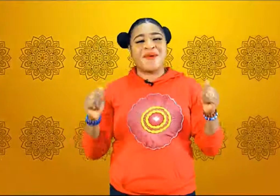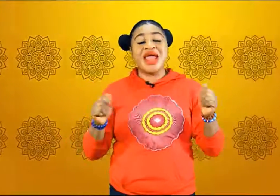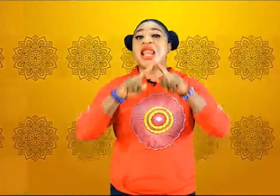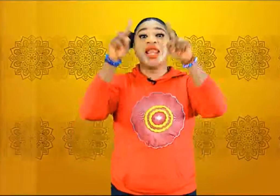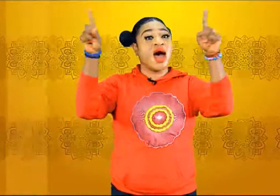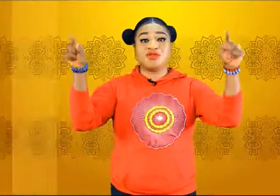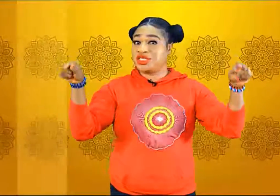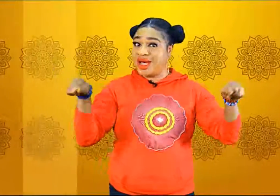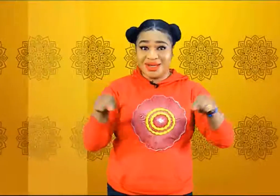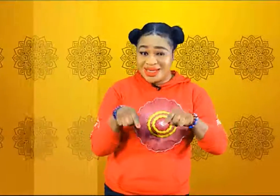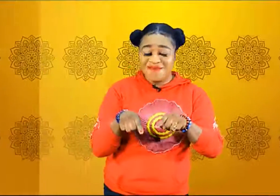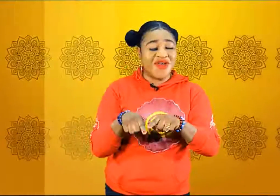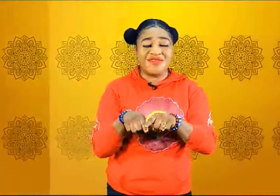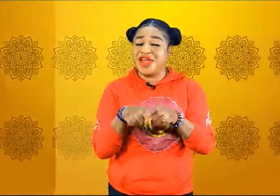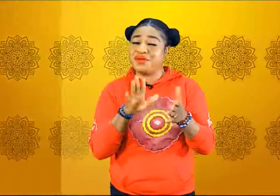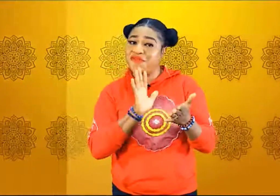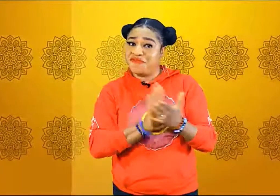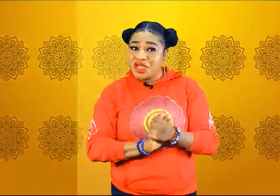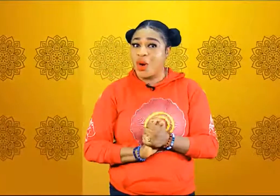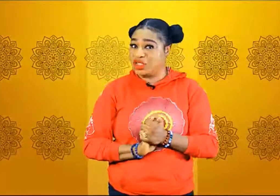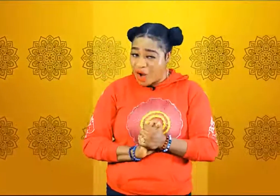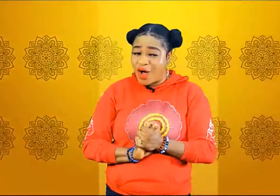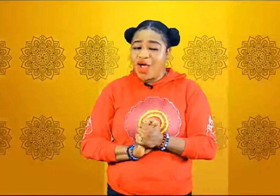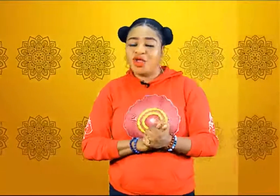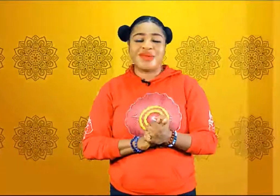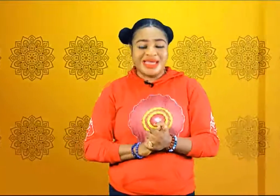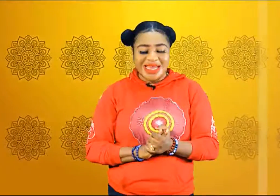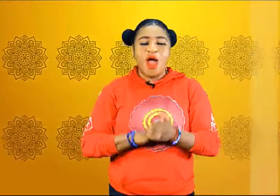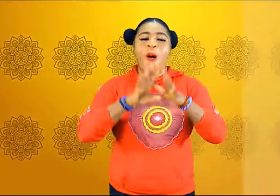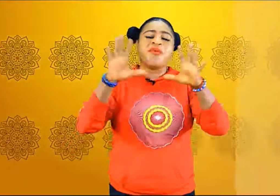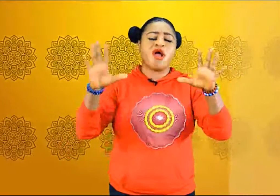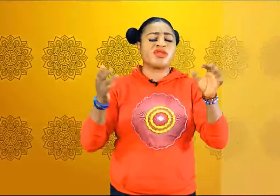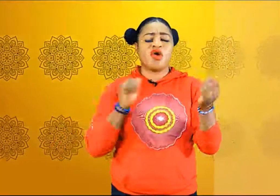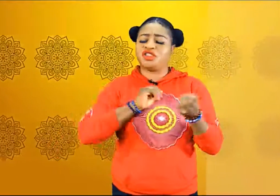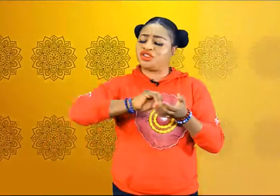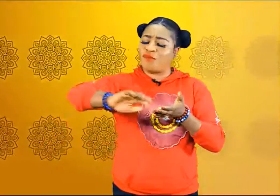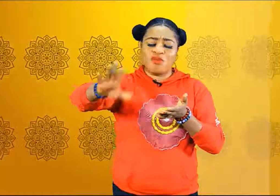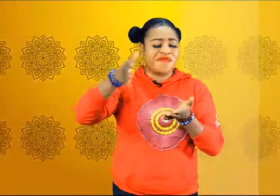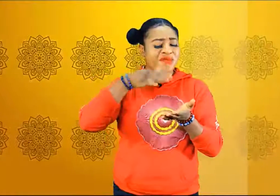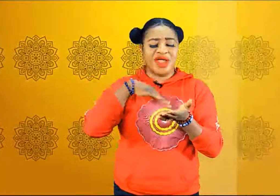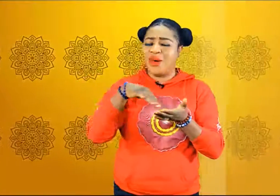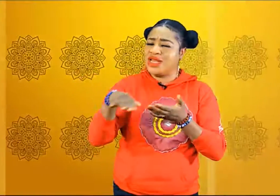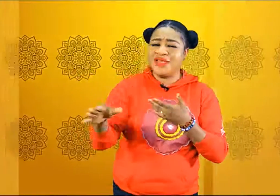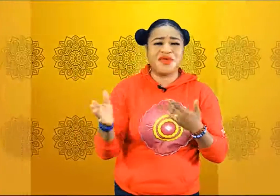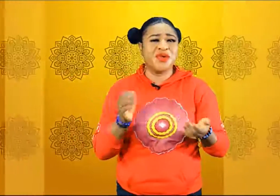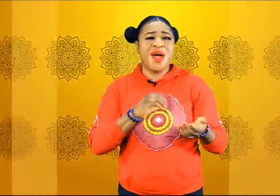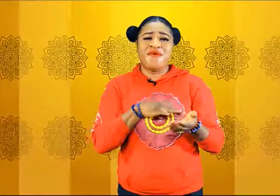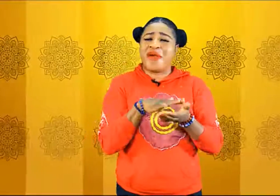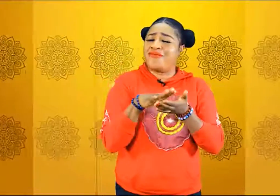love song me very very beautiful video as well you can't believe you nothing